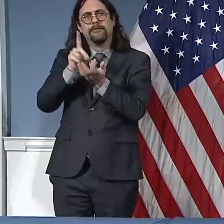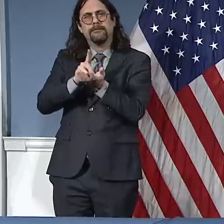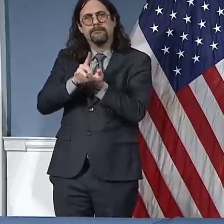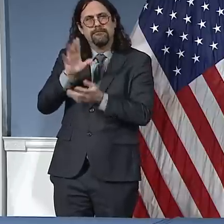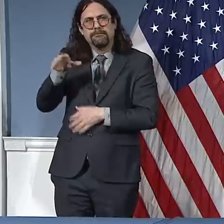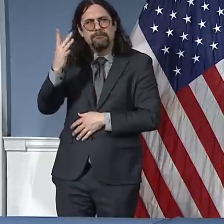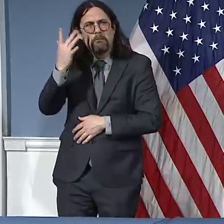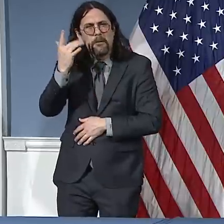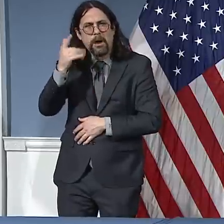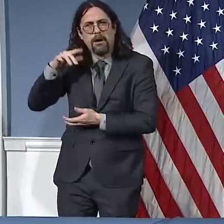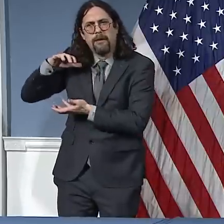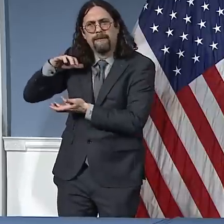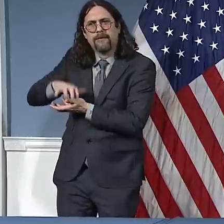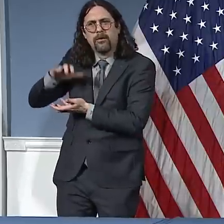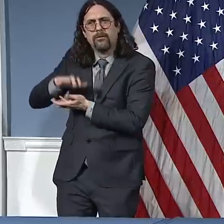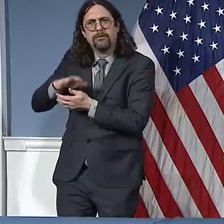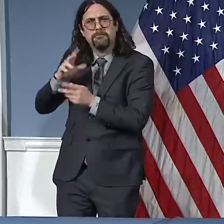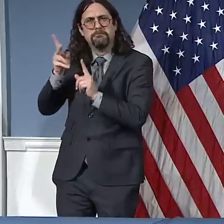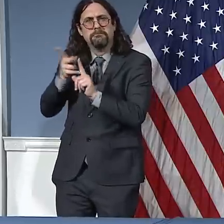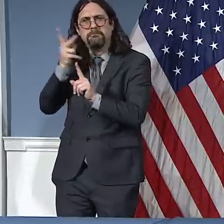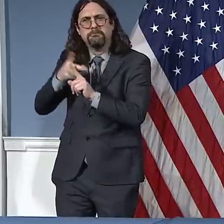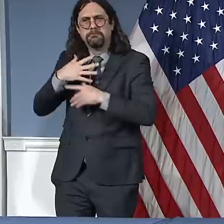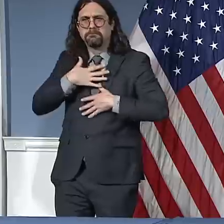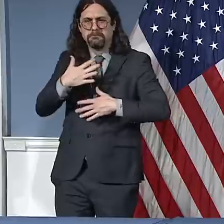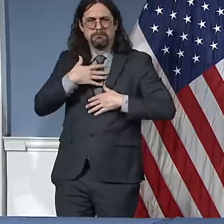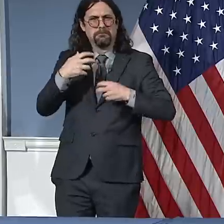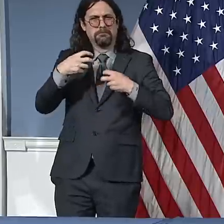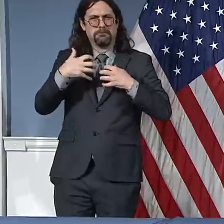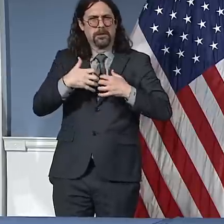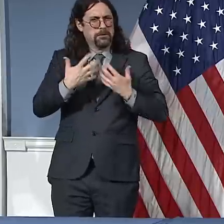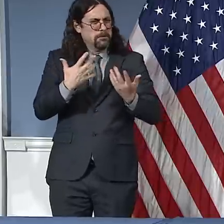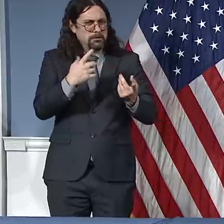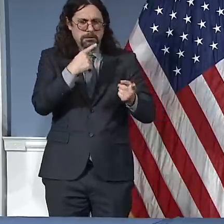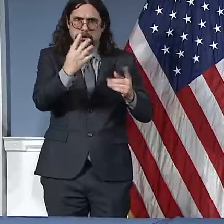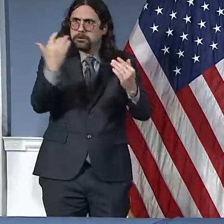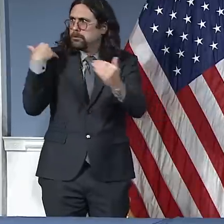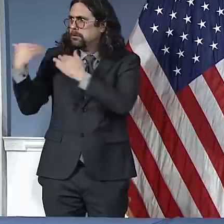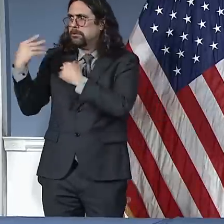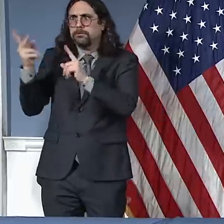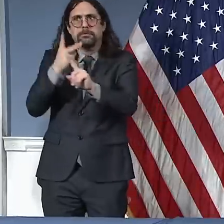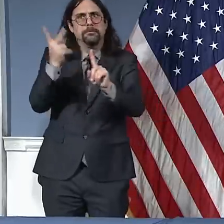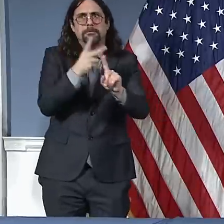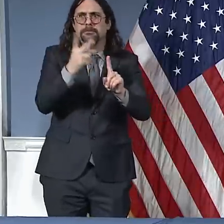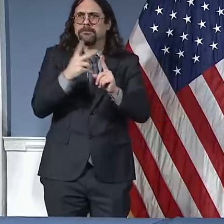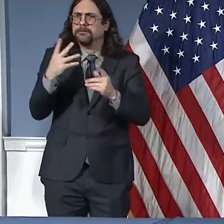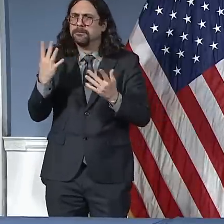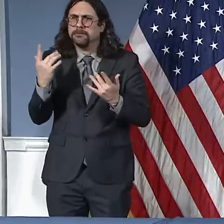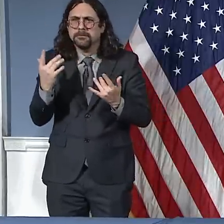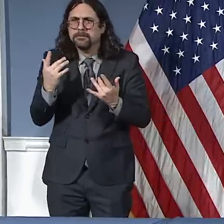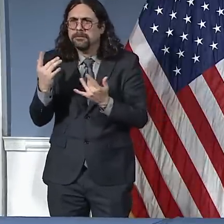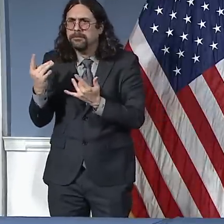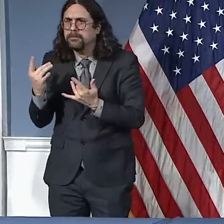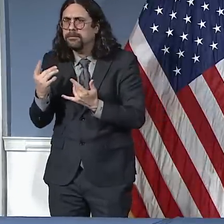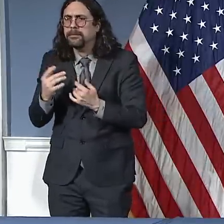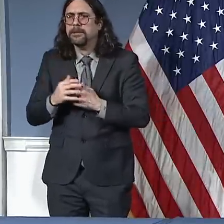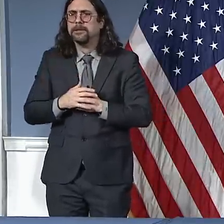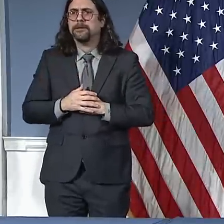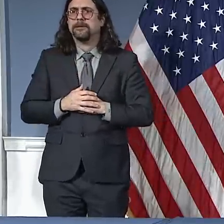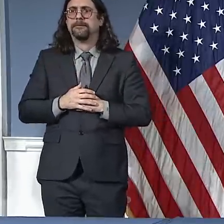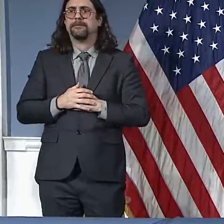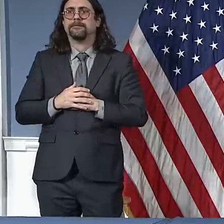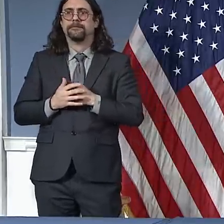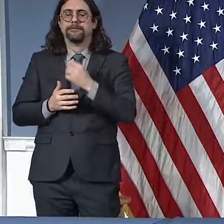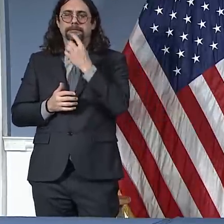the word ventilator, unless it's been something you experienced in your own life or with your family. It probably sounds like a word you can't really make sense of.